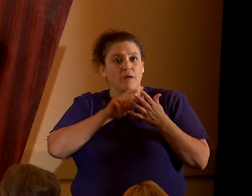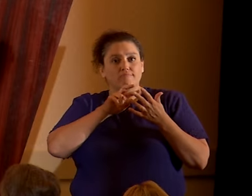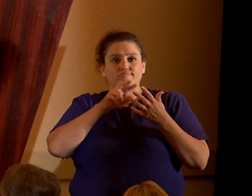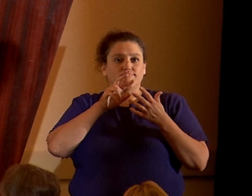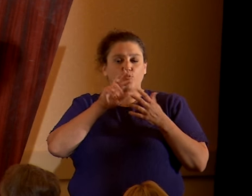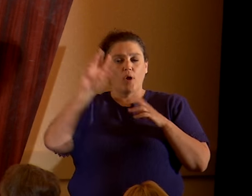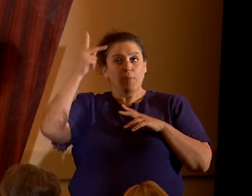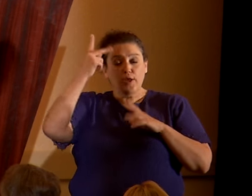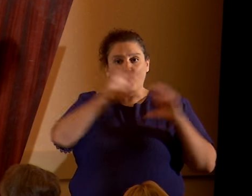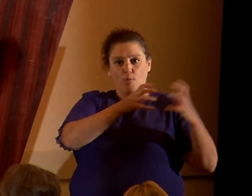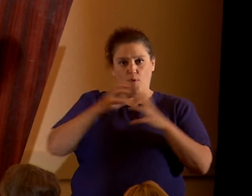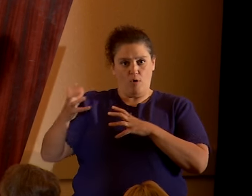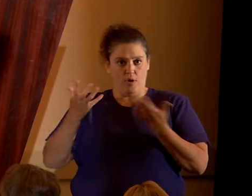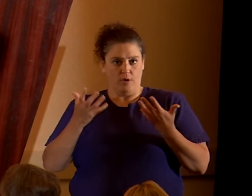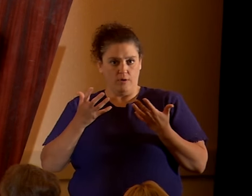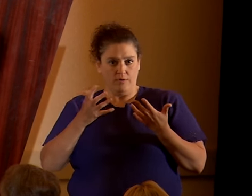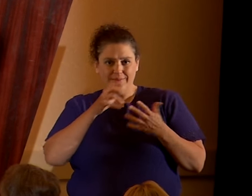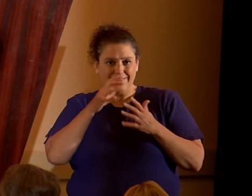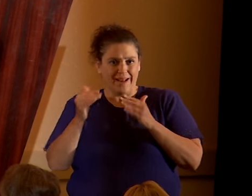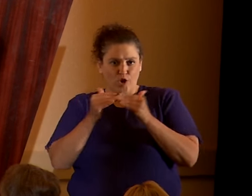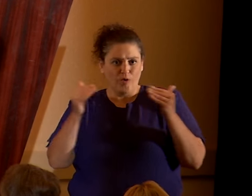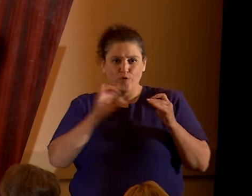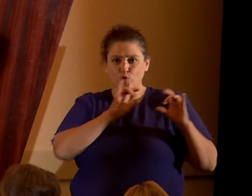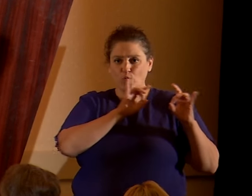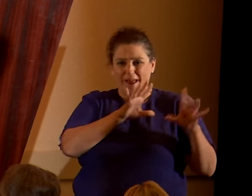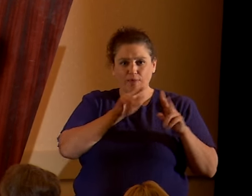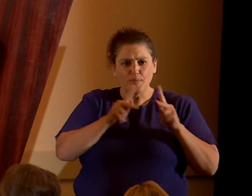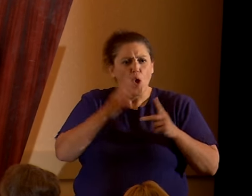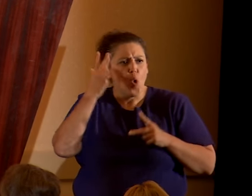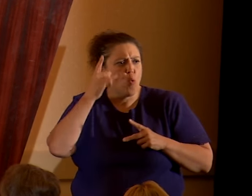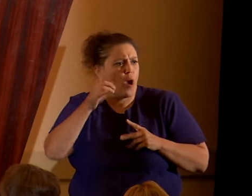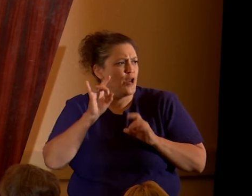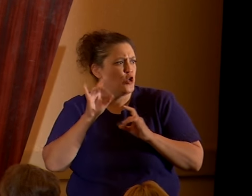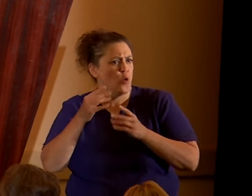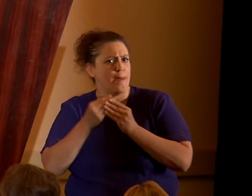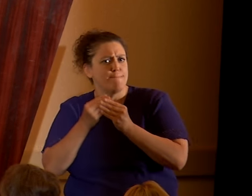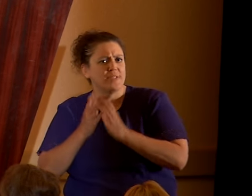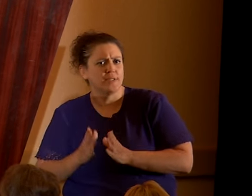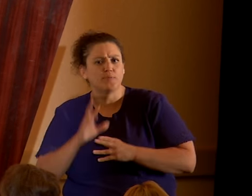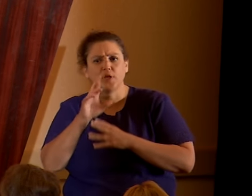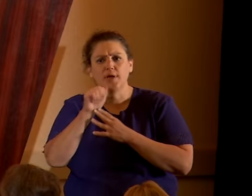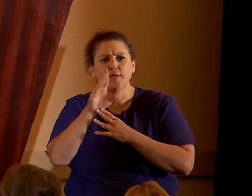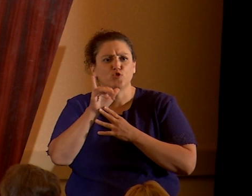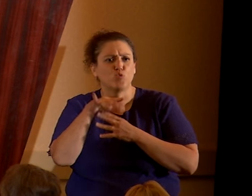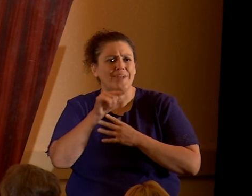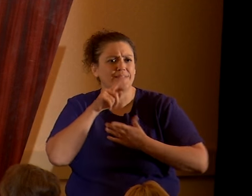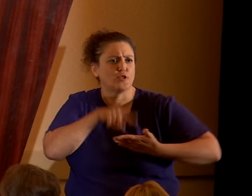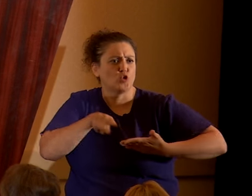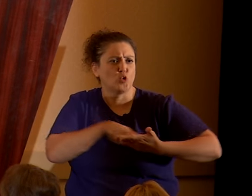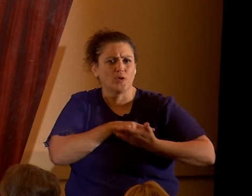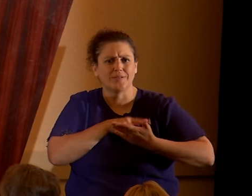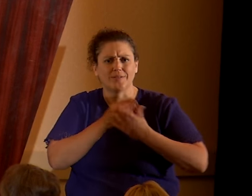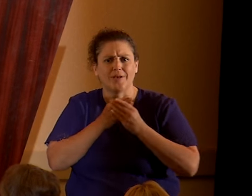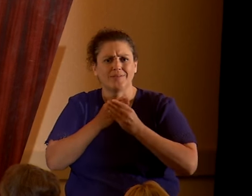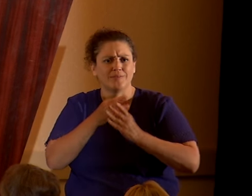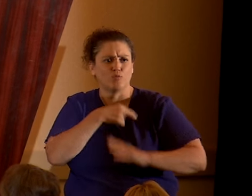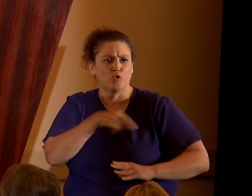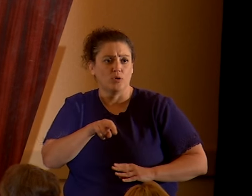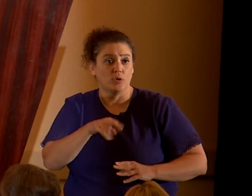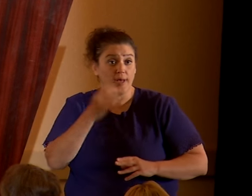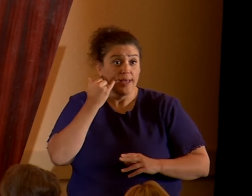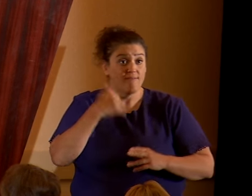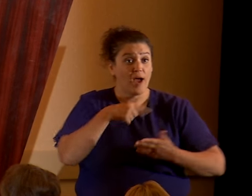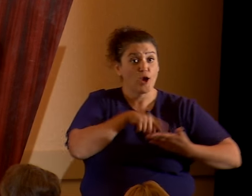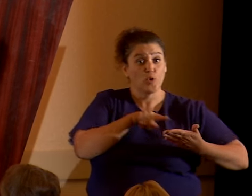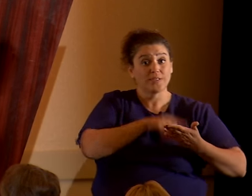say, oh why do you hate Muslims? Or it's racist to criticize Muslims or Islam. Is it criticizing capitalism racist?